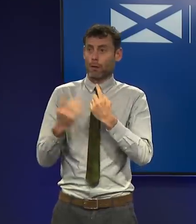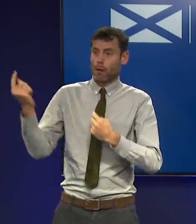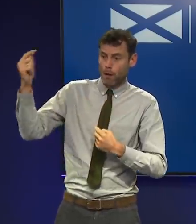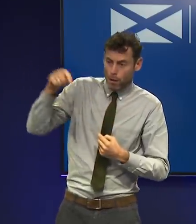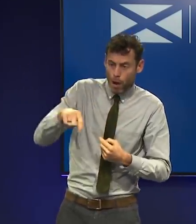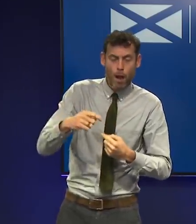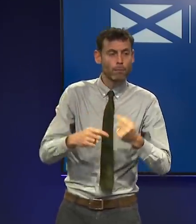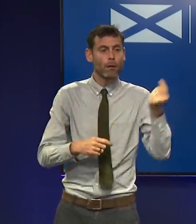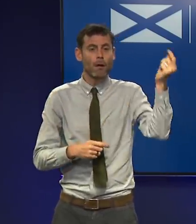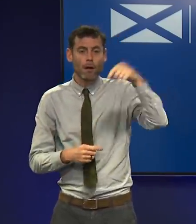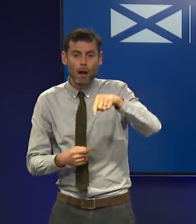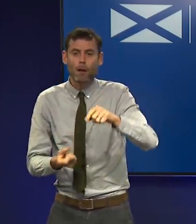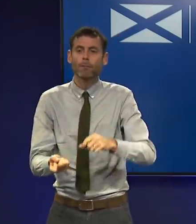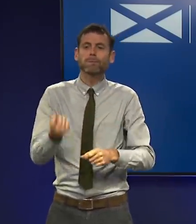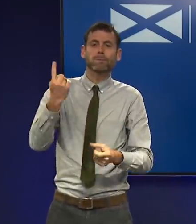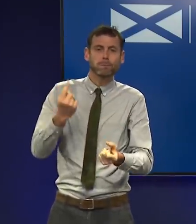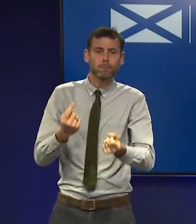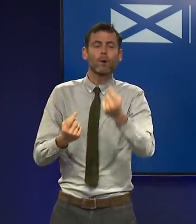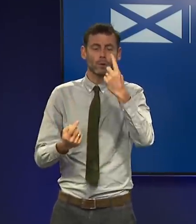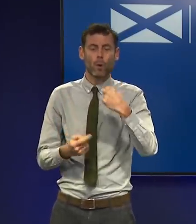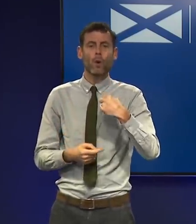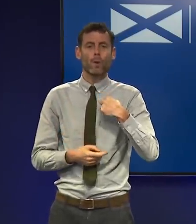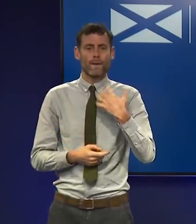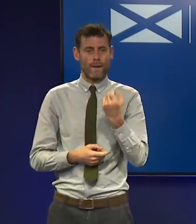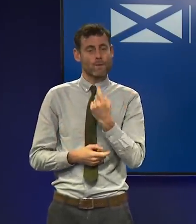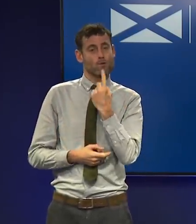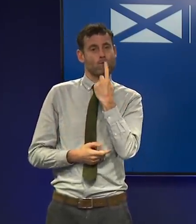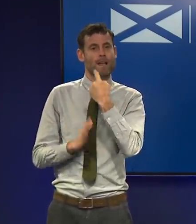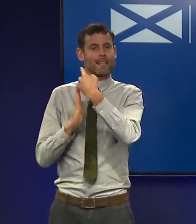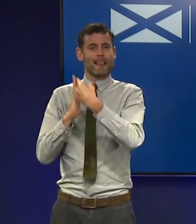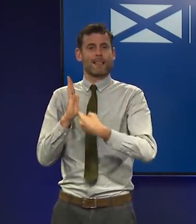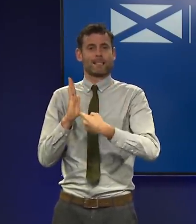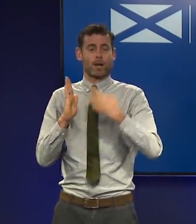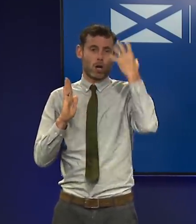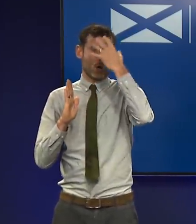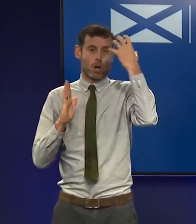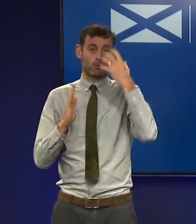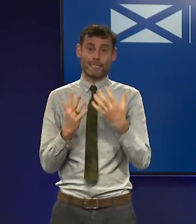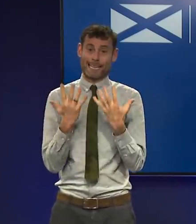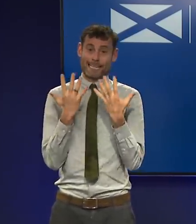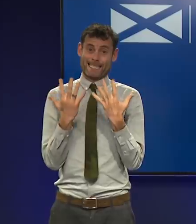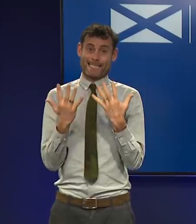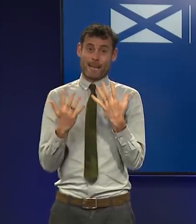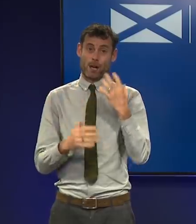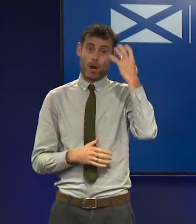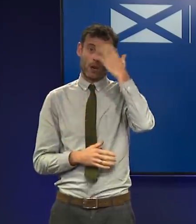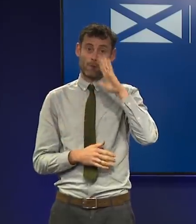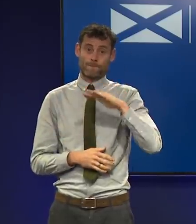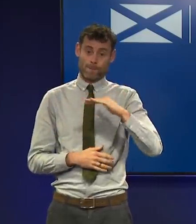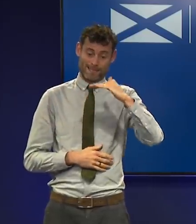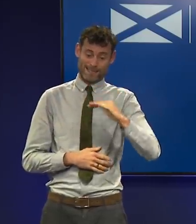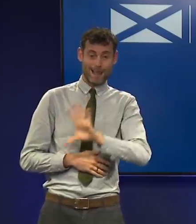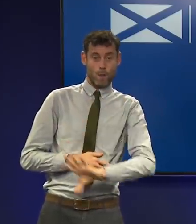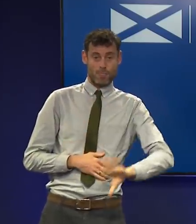the rest of the UK, we have reinstated the red list of countries and to date, 10 countries from Southern Africa have been added